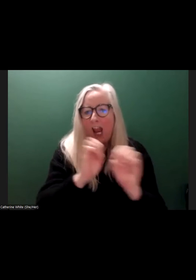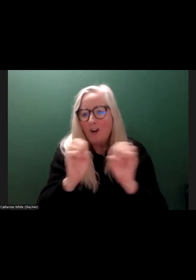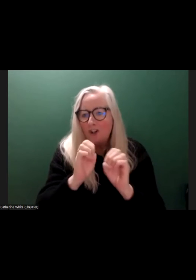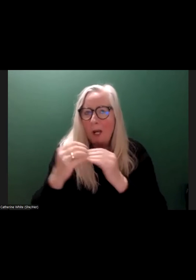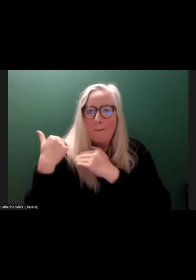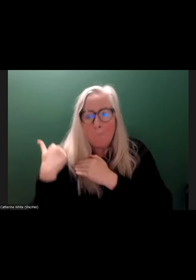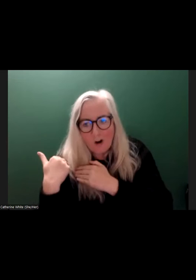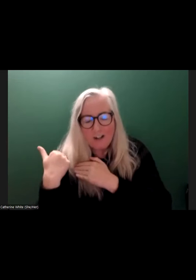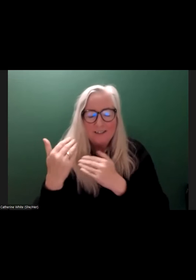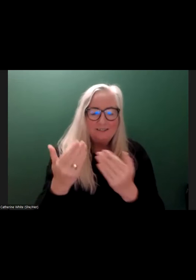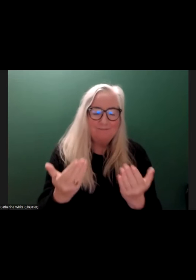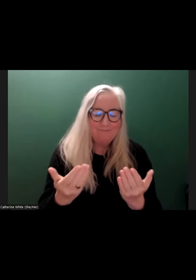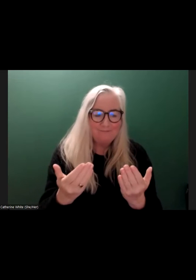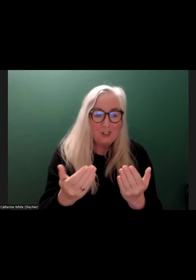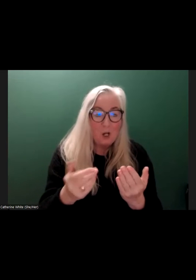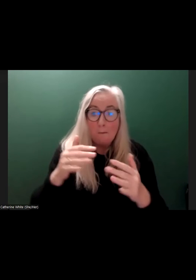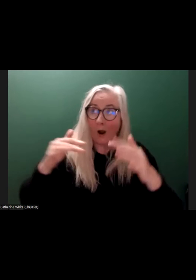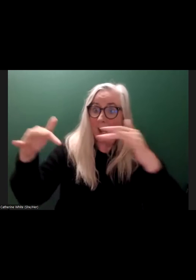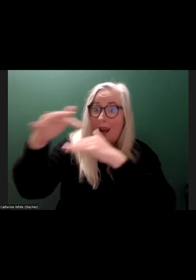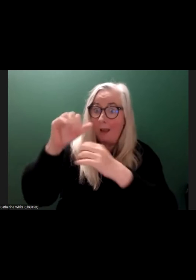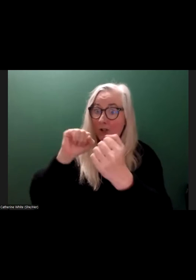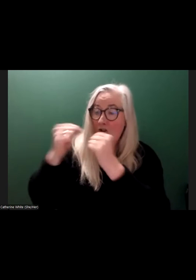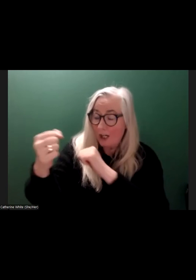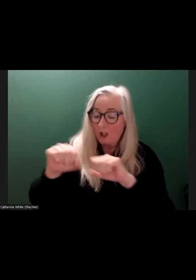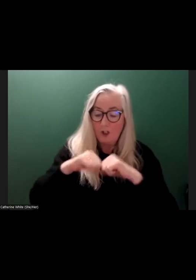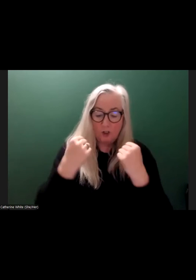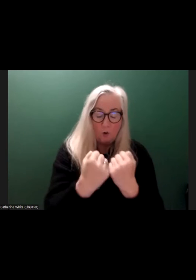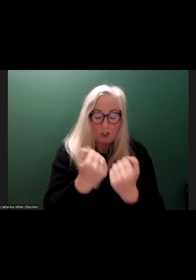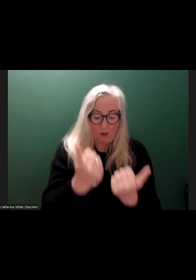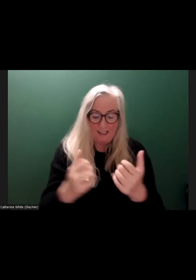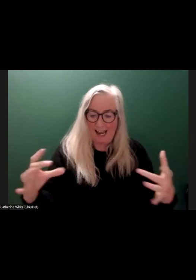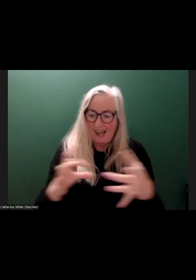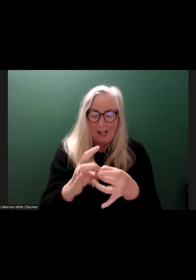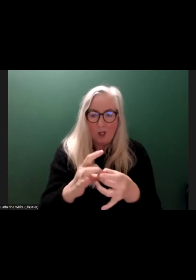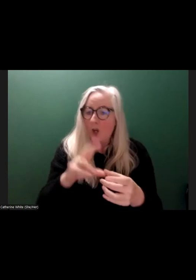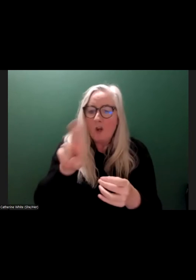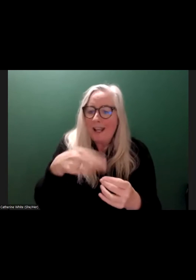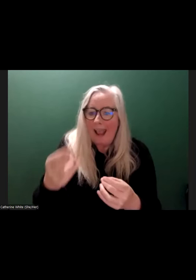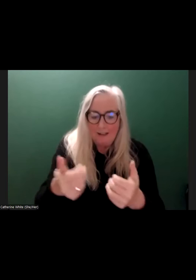discourse. Climate change and social justice are linked. You can have one both.